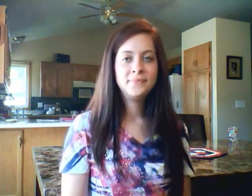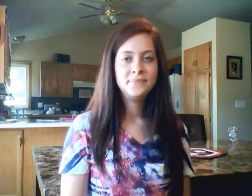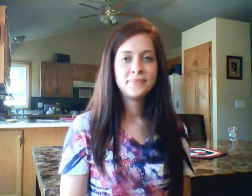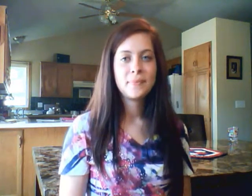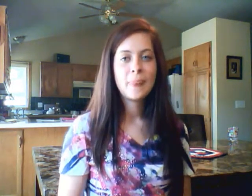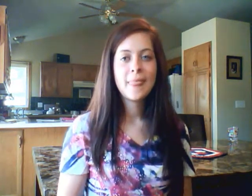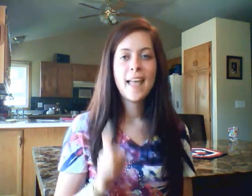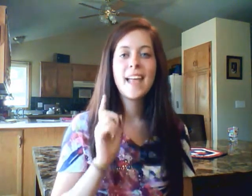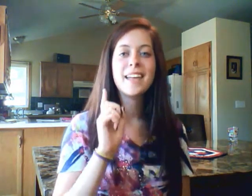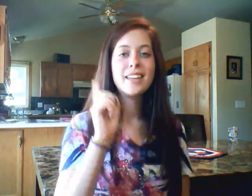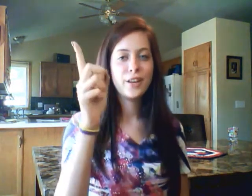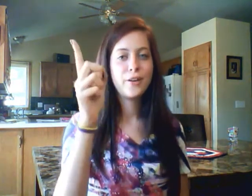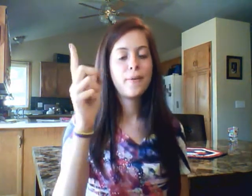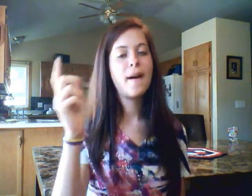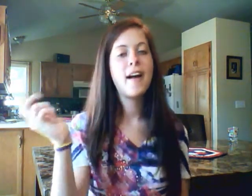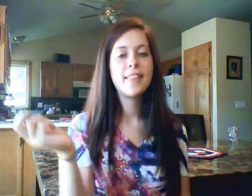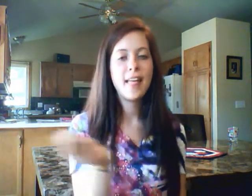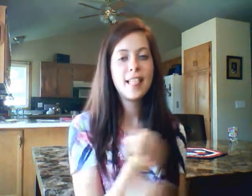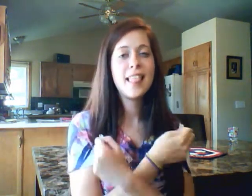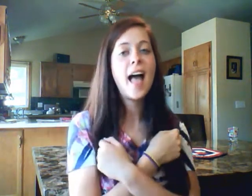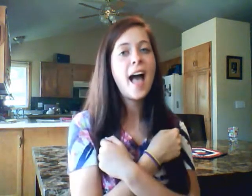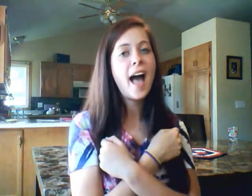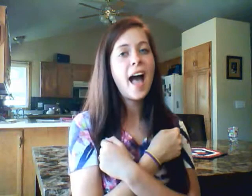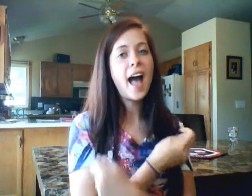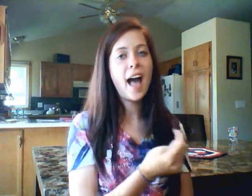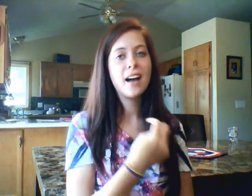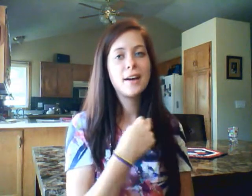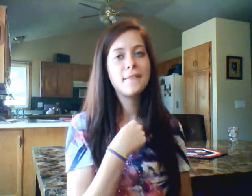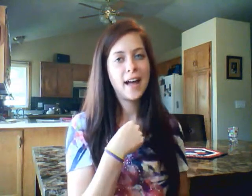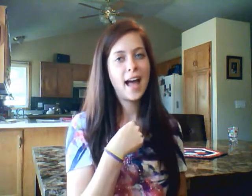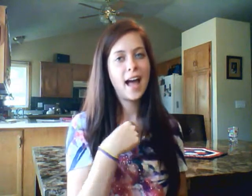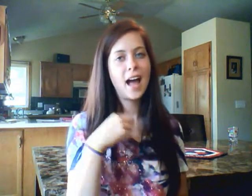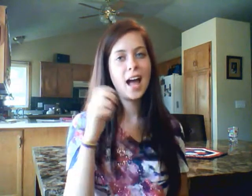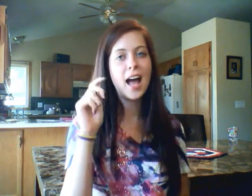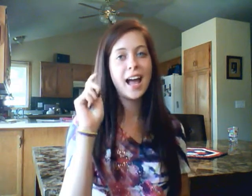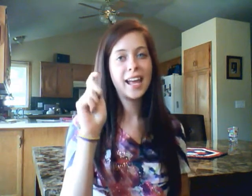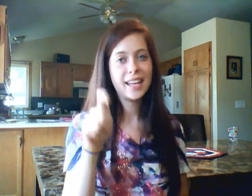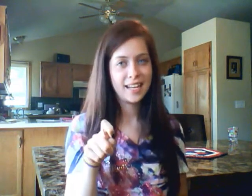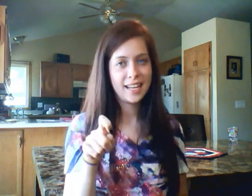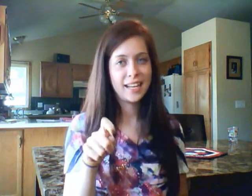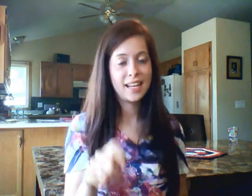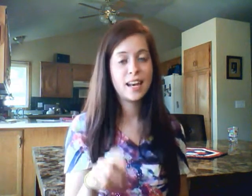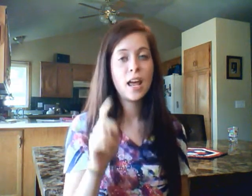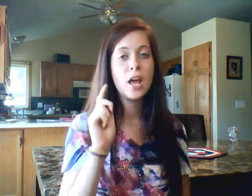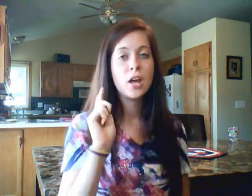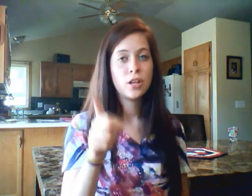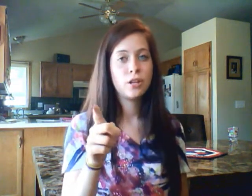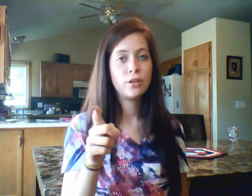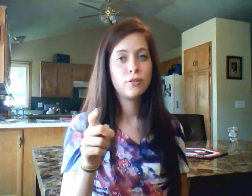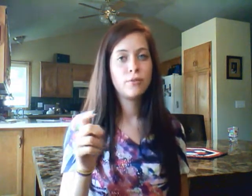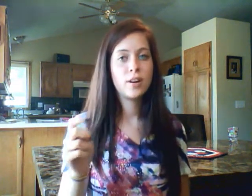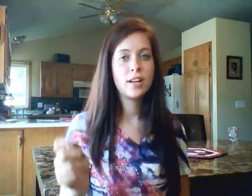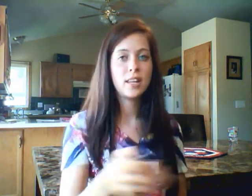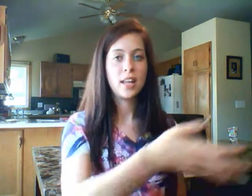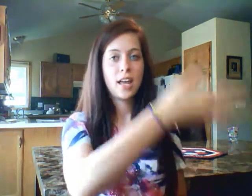You are the love I need, you are the